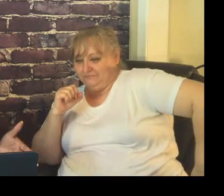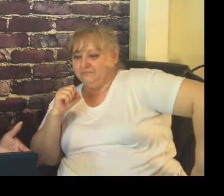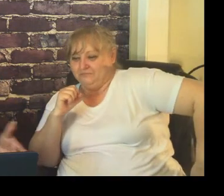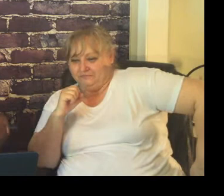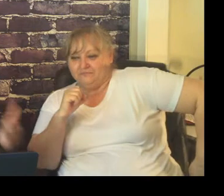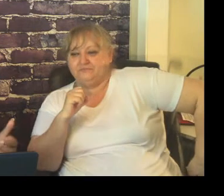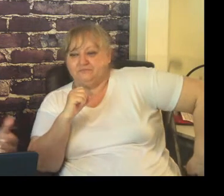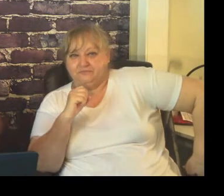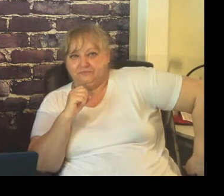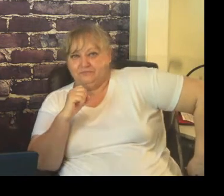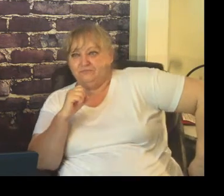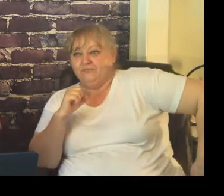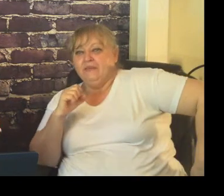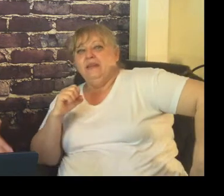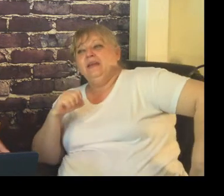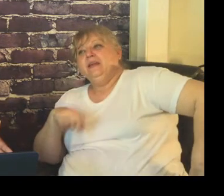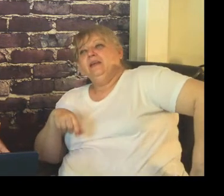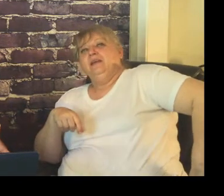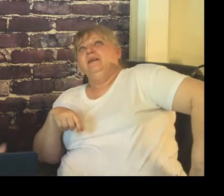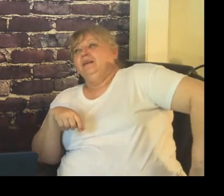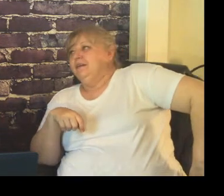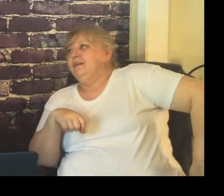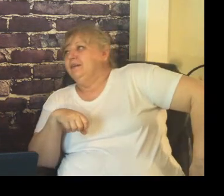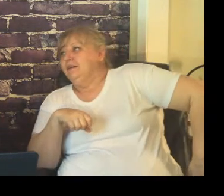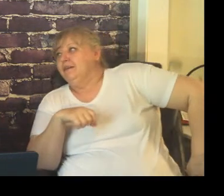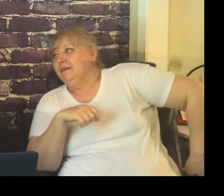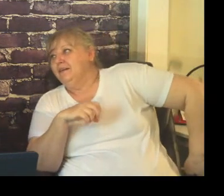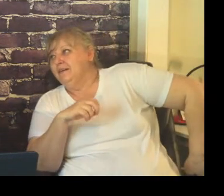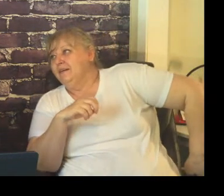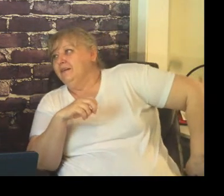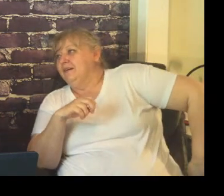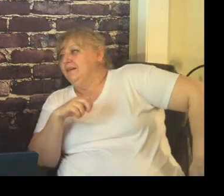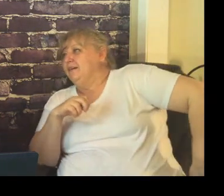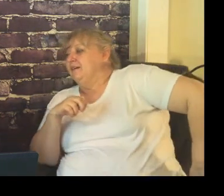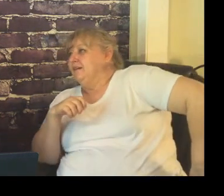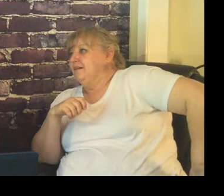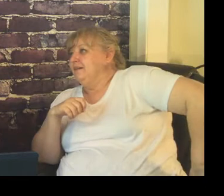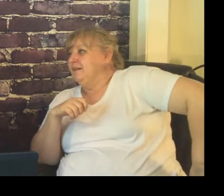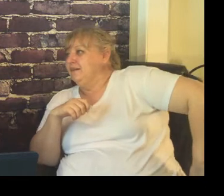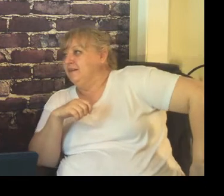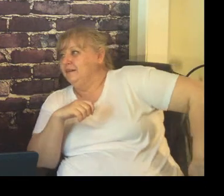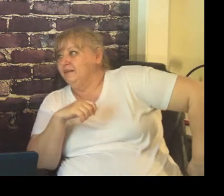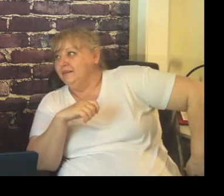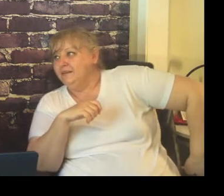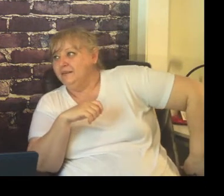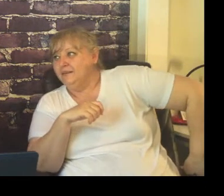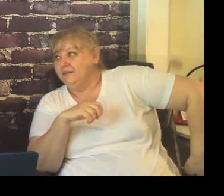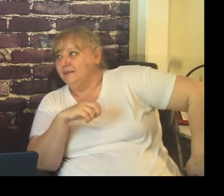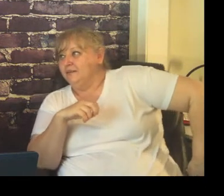you have to and you have to be consistent so when I say be consistent I'm saying if that one person gets